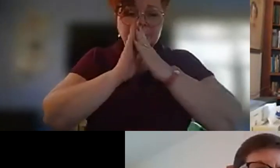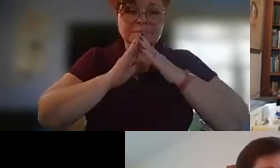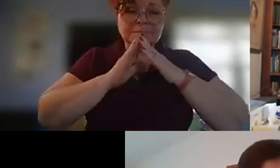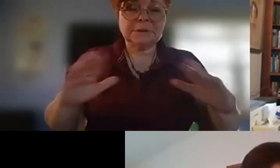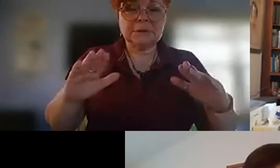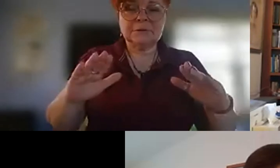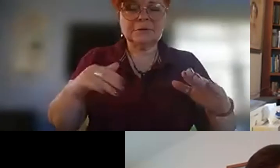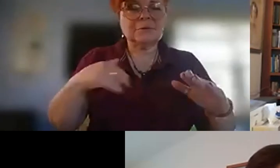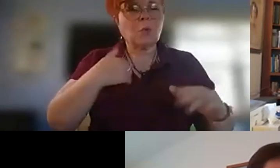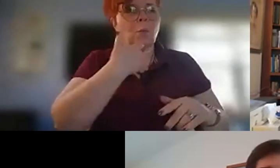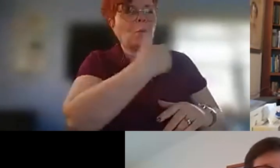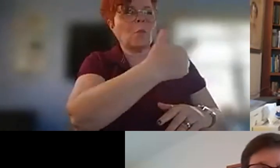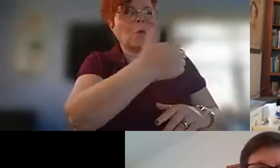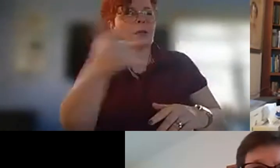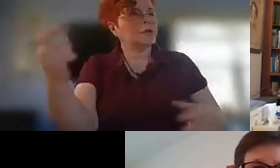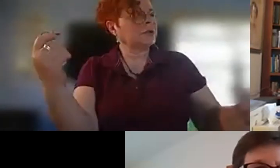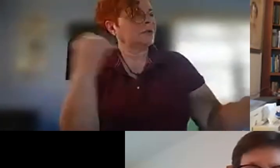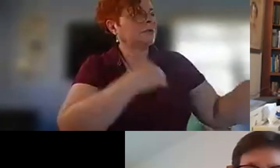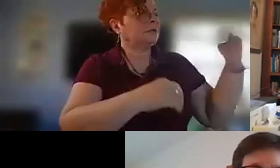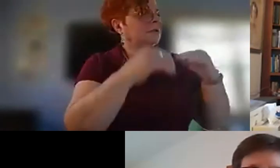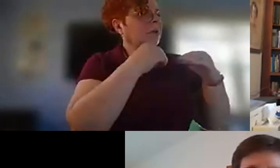odd by its appetite